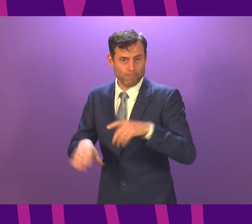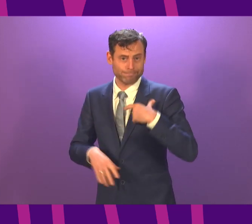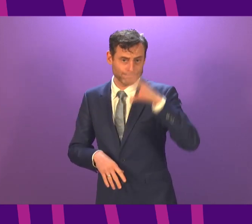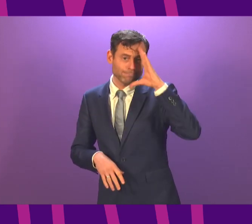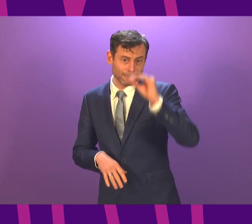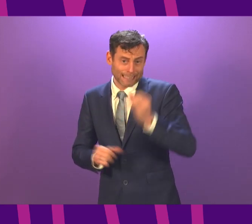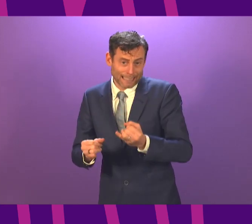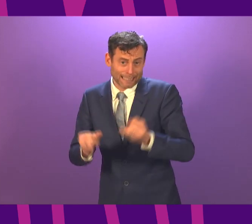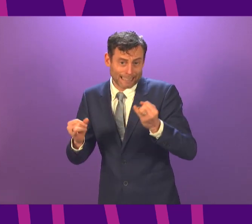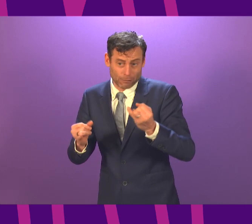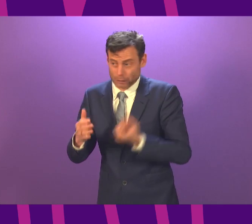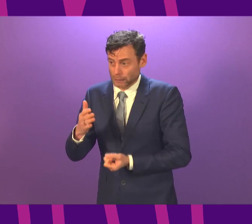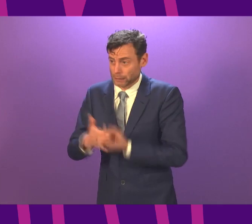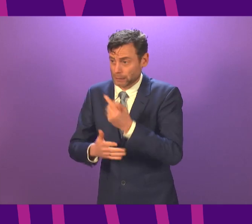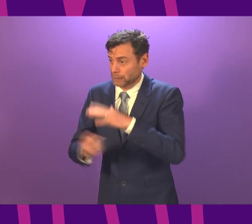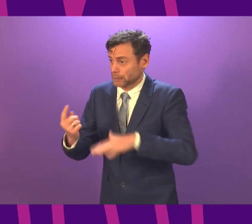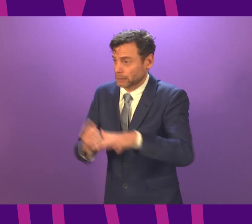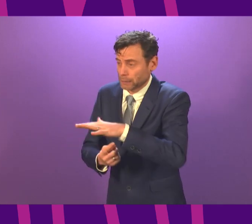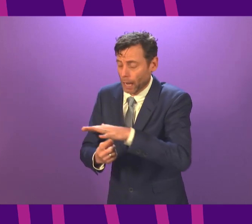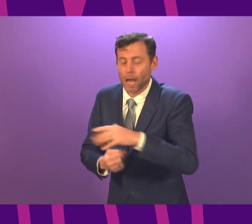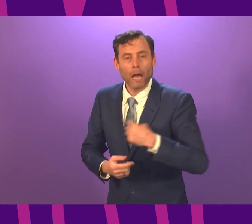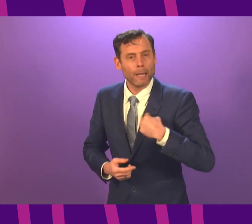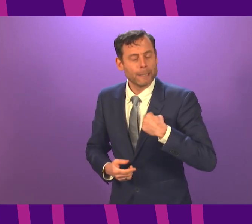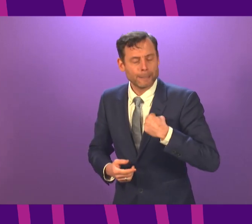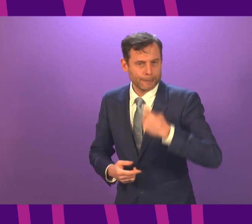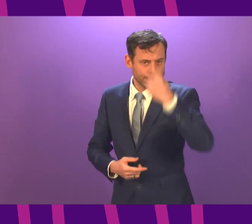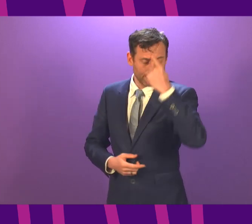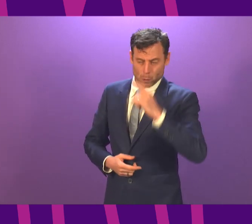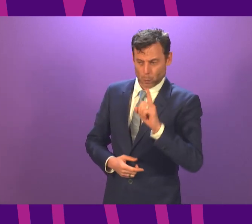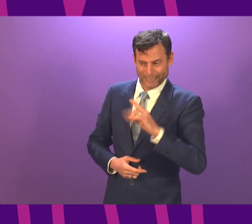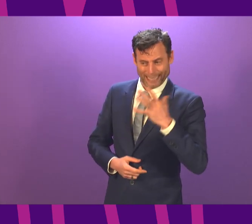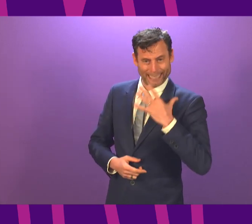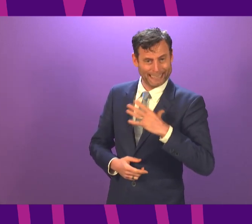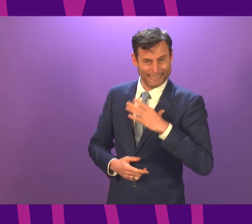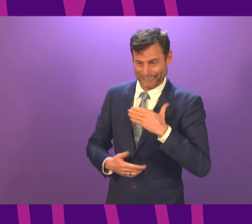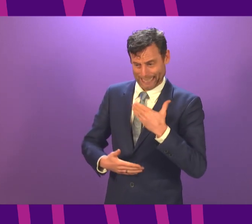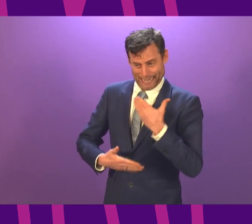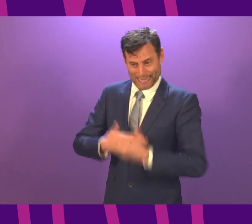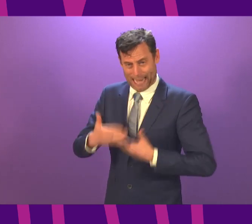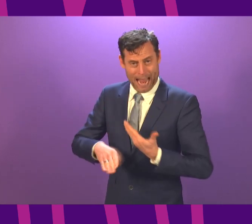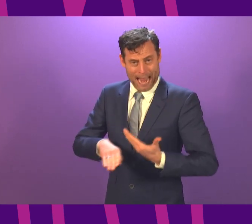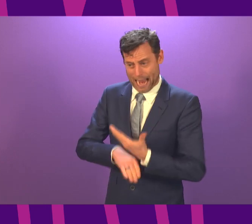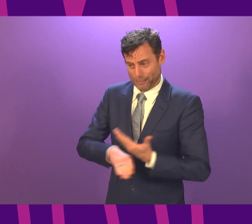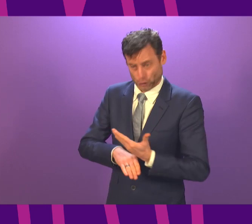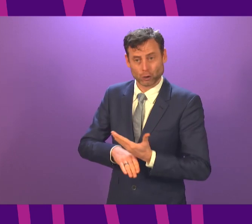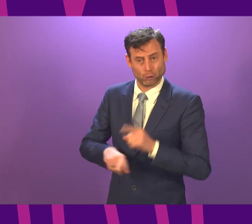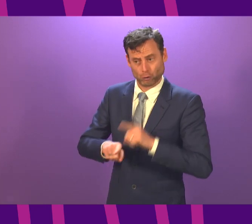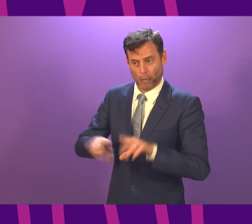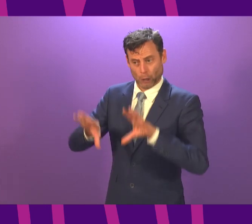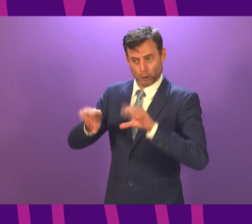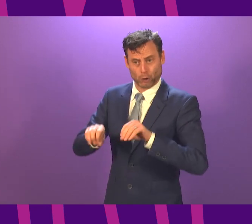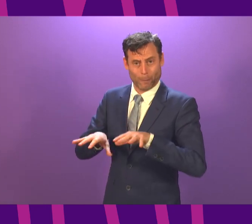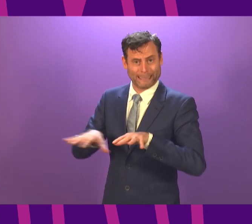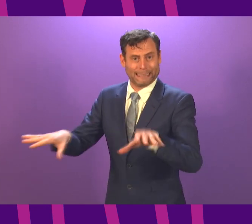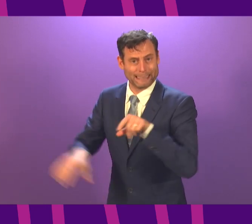extremely serious and to discuss what further action is necessary to minimise further spread of the virus, I will set out